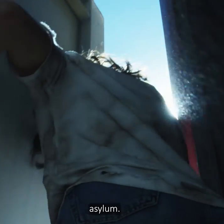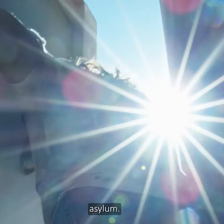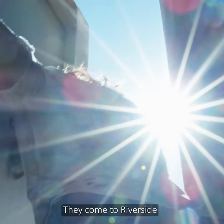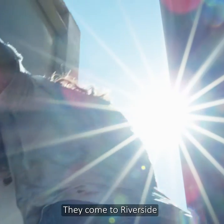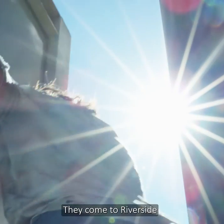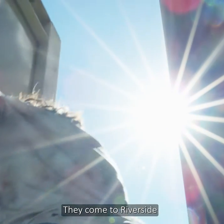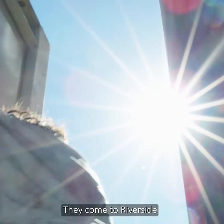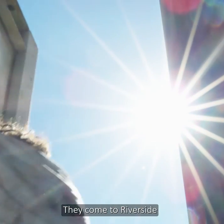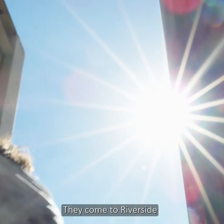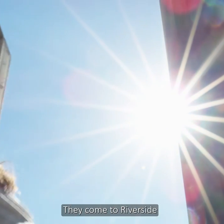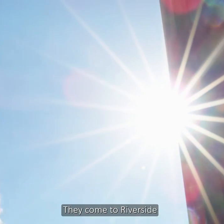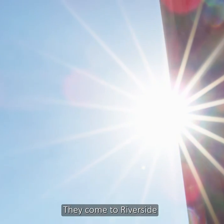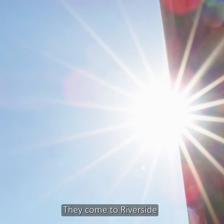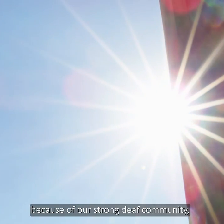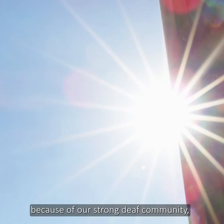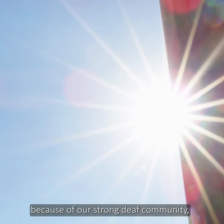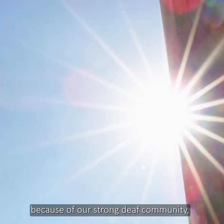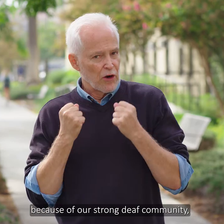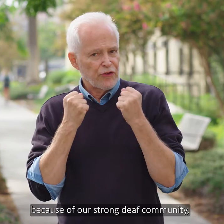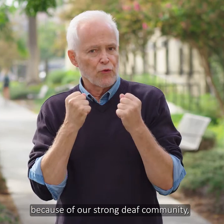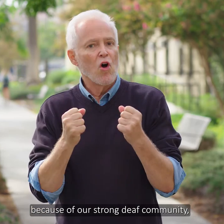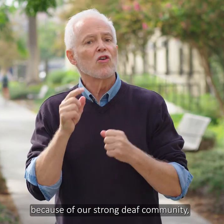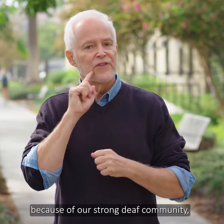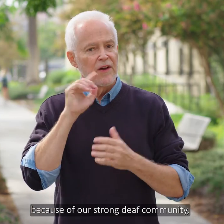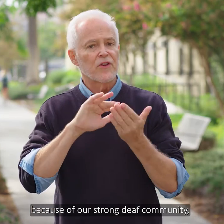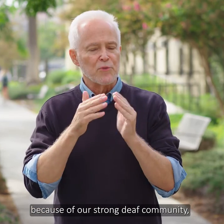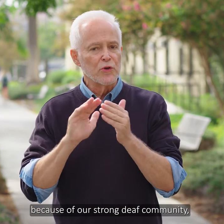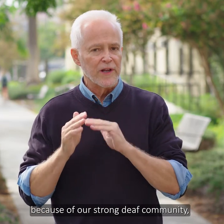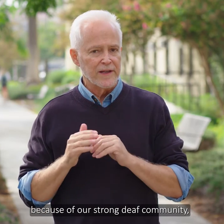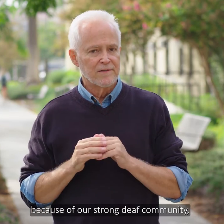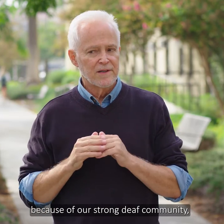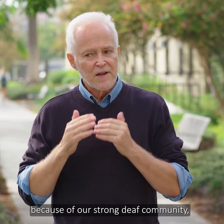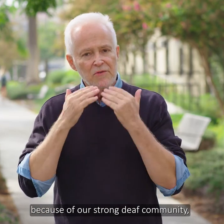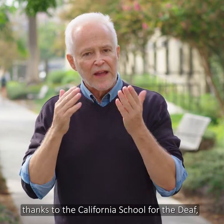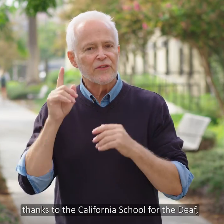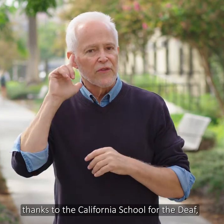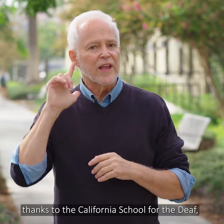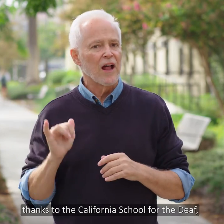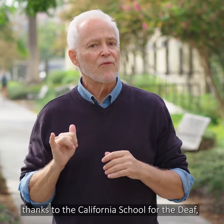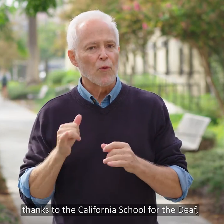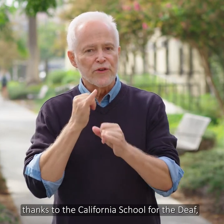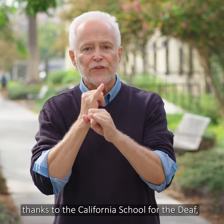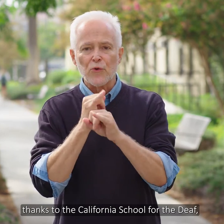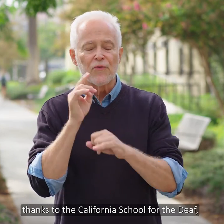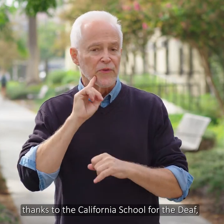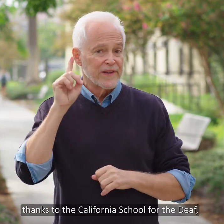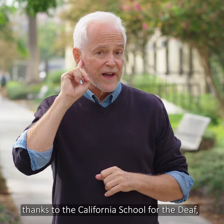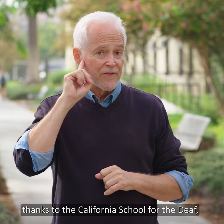They come to Riverside because of our strong deaf community, thanks to the California School for the Deaf,